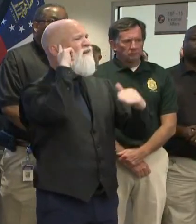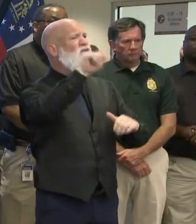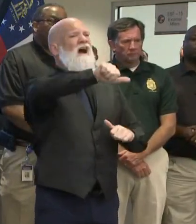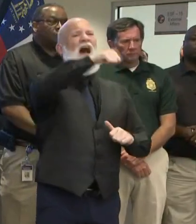out of arms way.